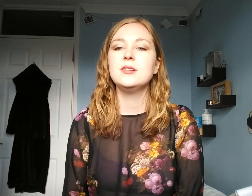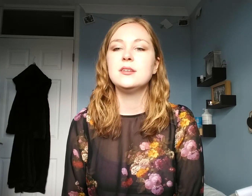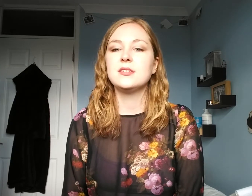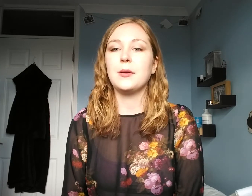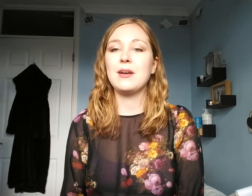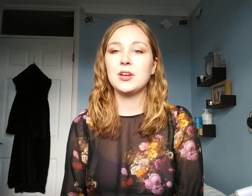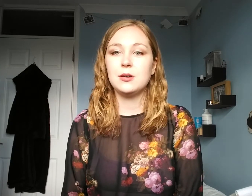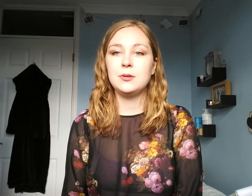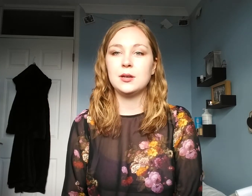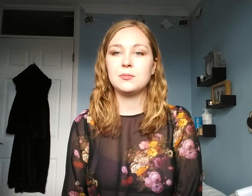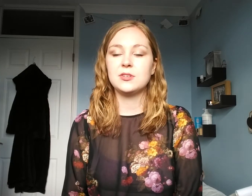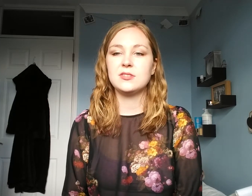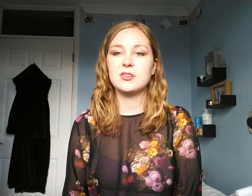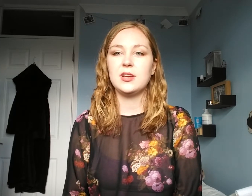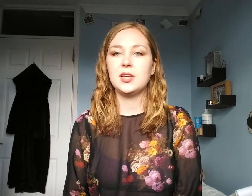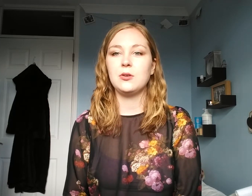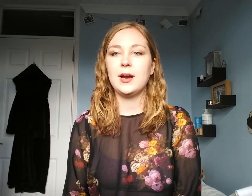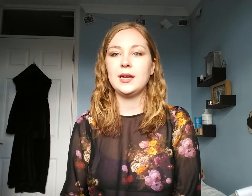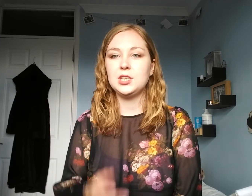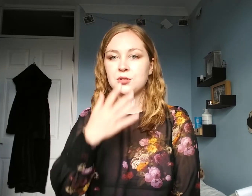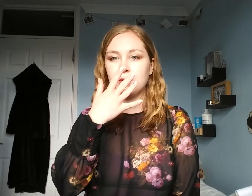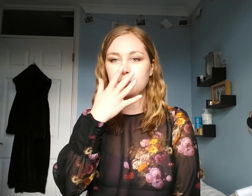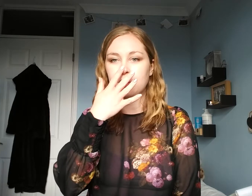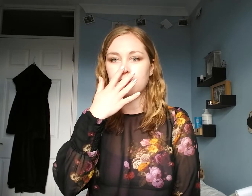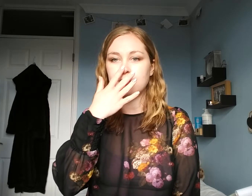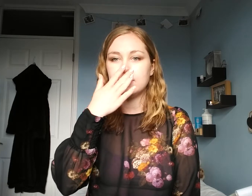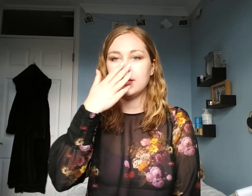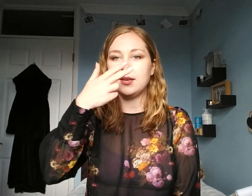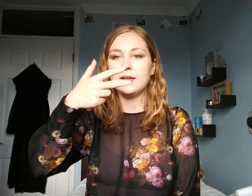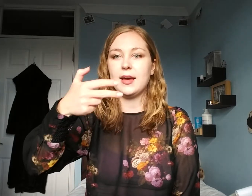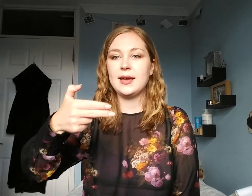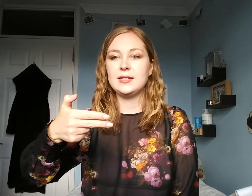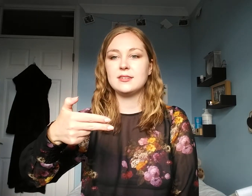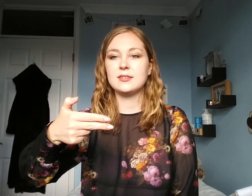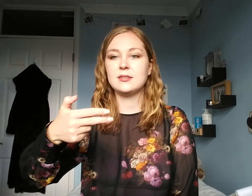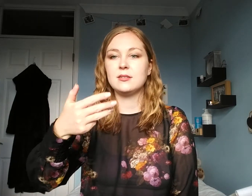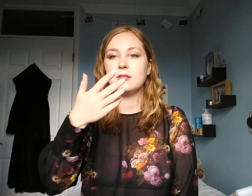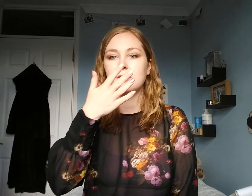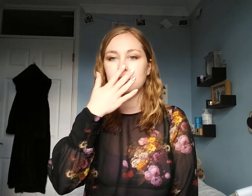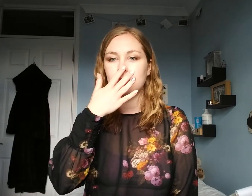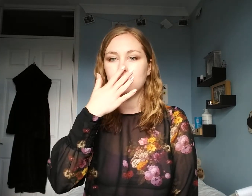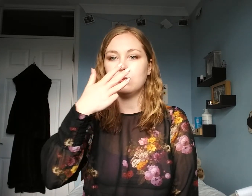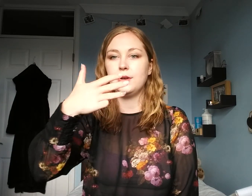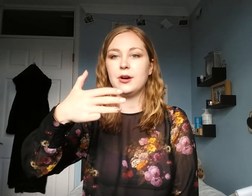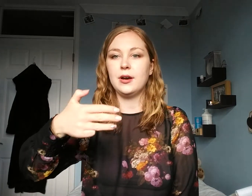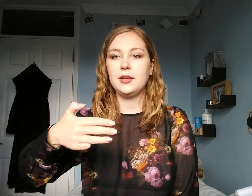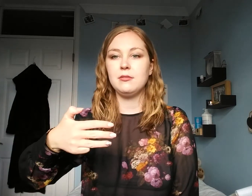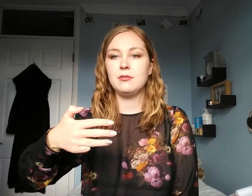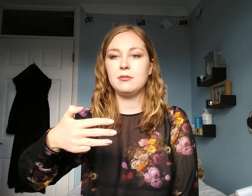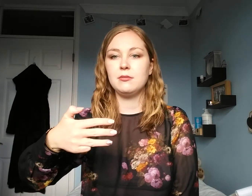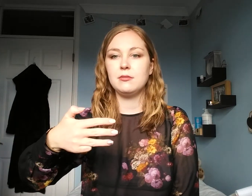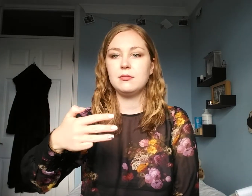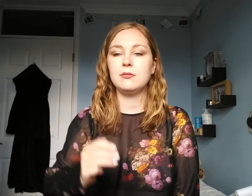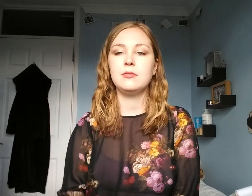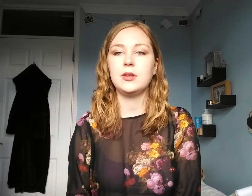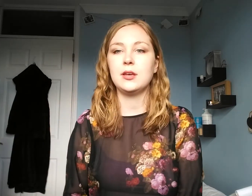So, have a go at signing your age from your nose, either eight or nine, for the year